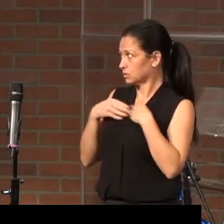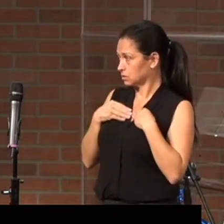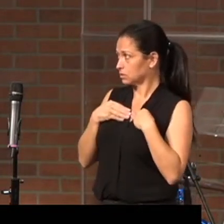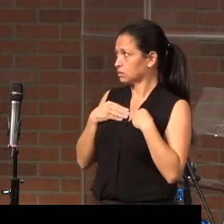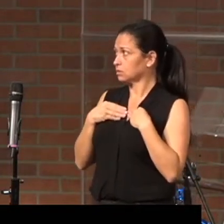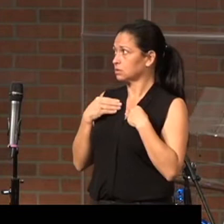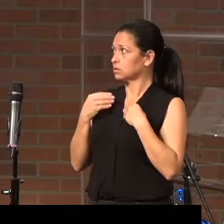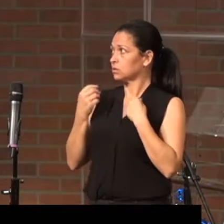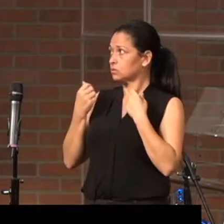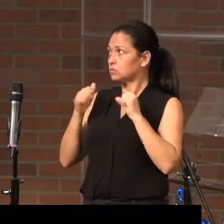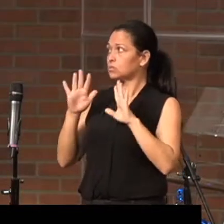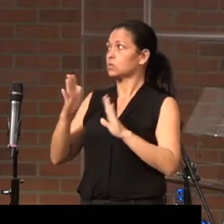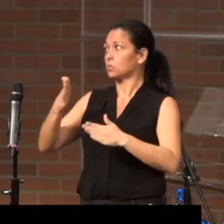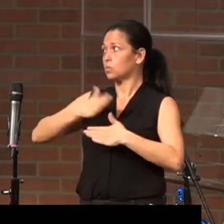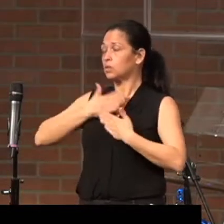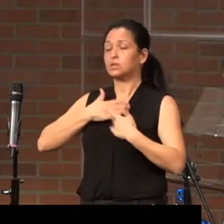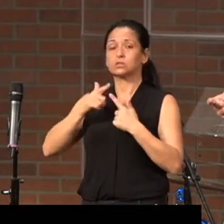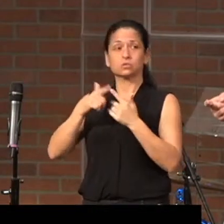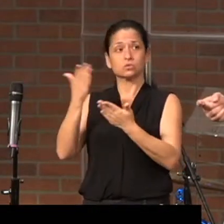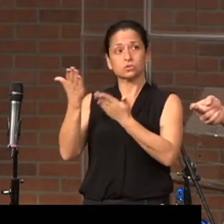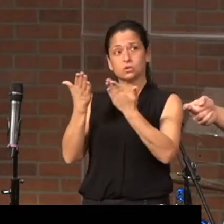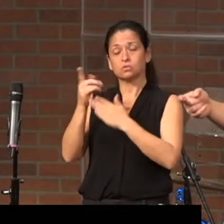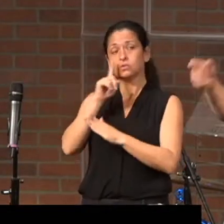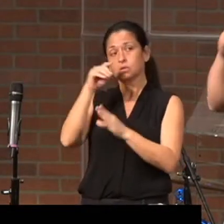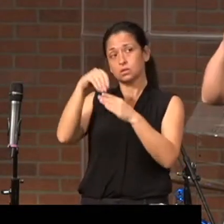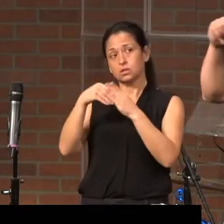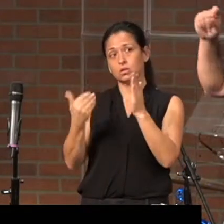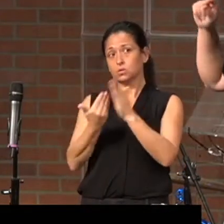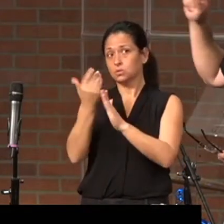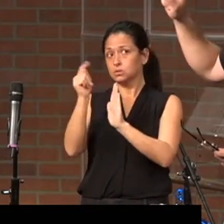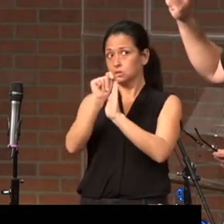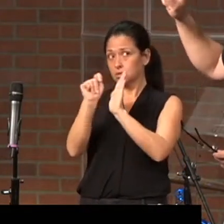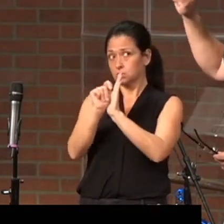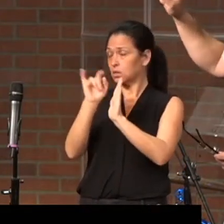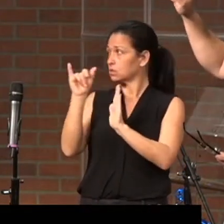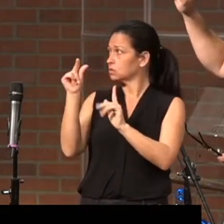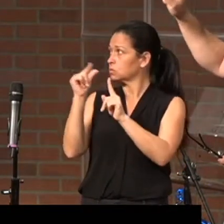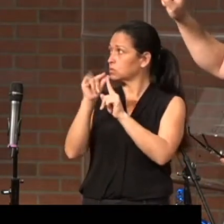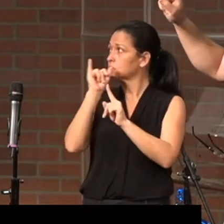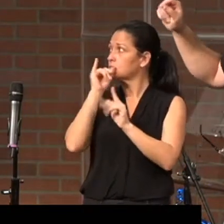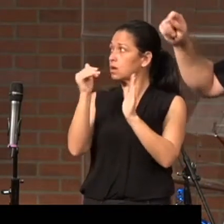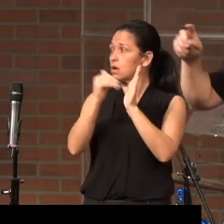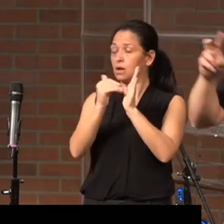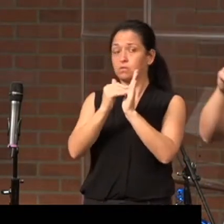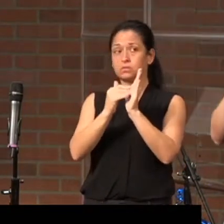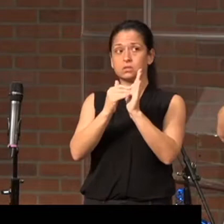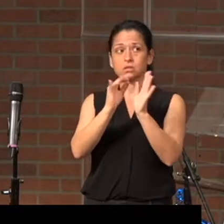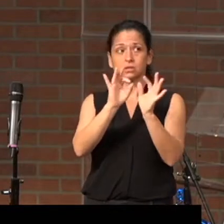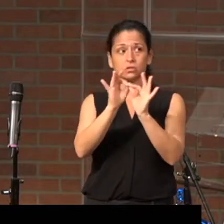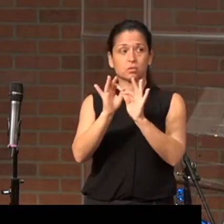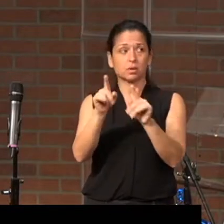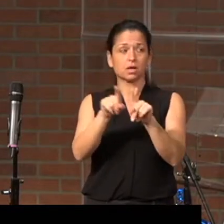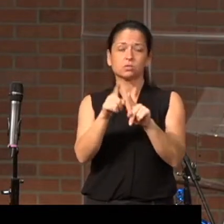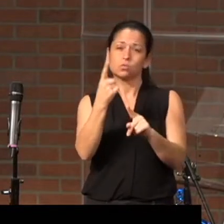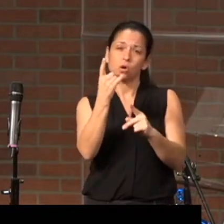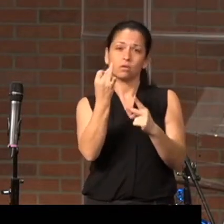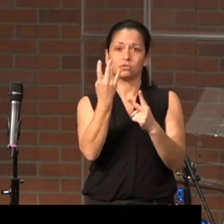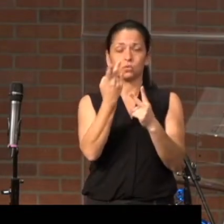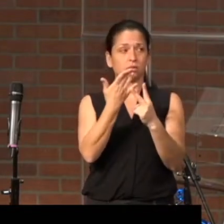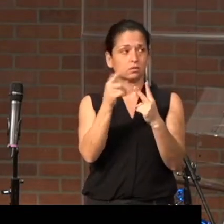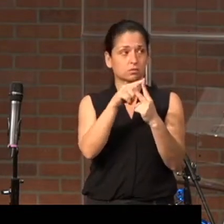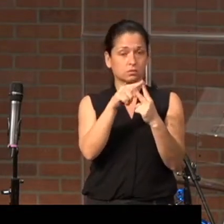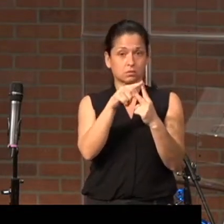to serve. And so in the New Testament, this word is often translated as either one or two things,